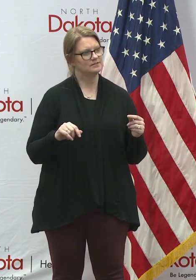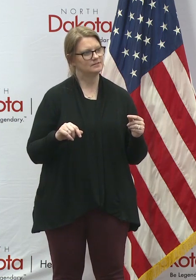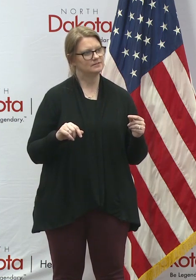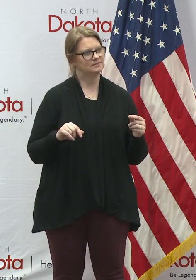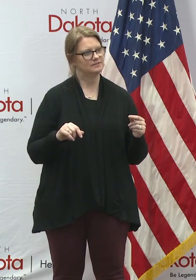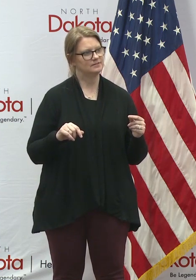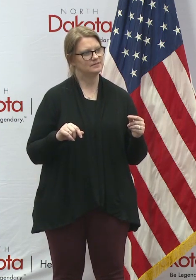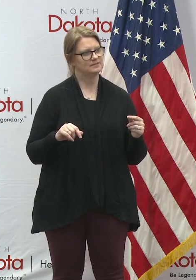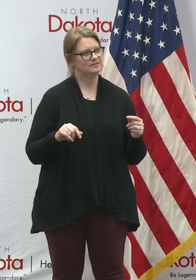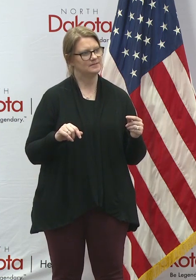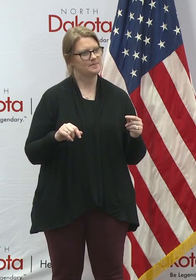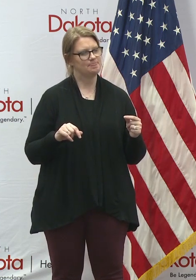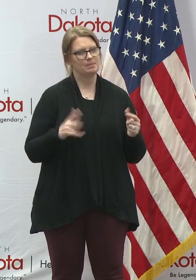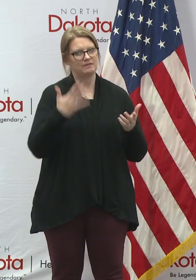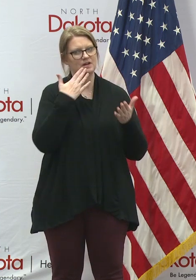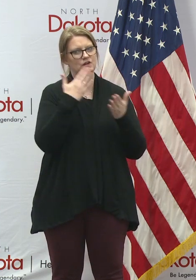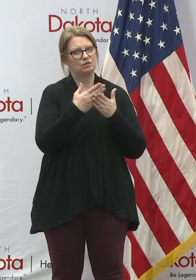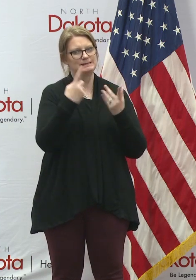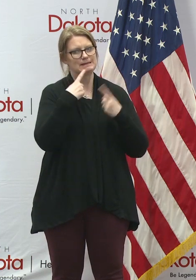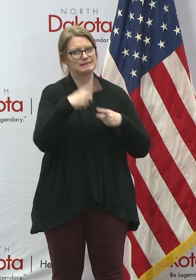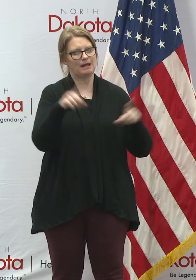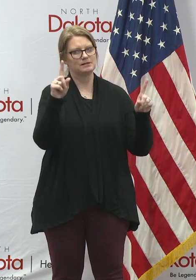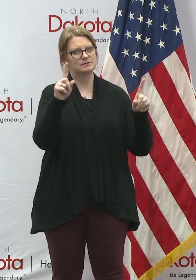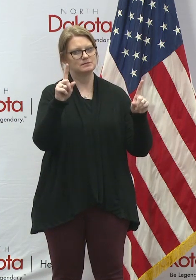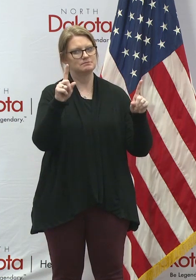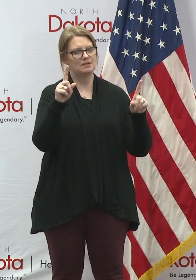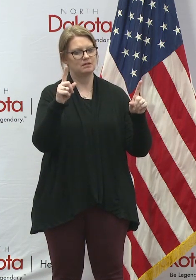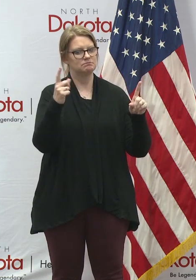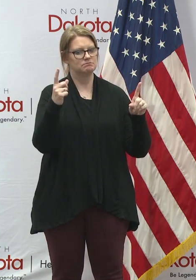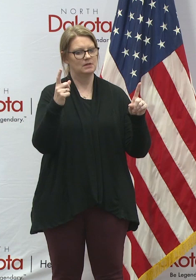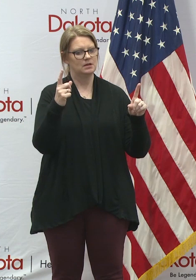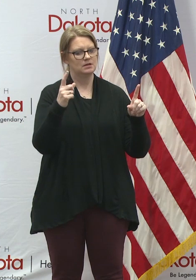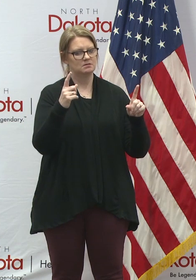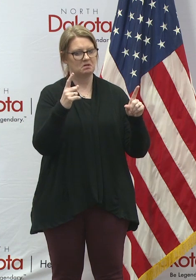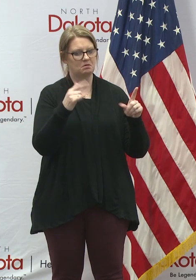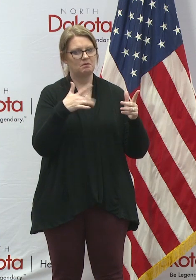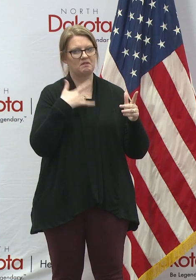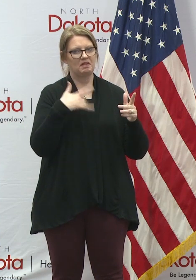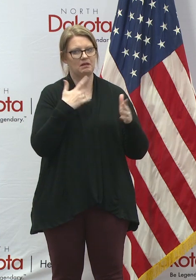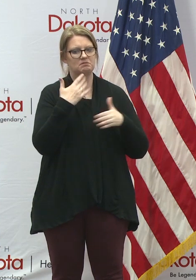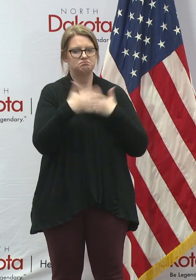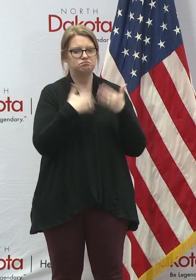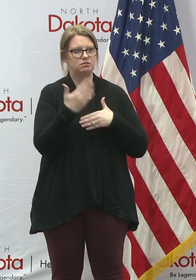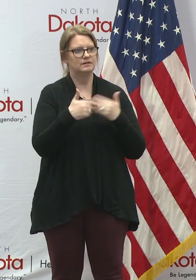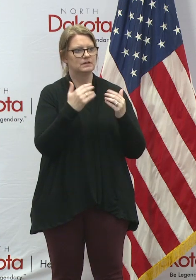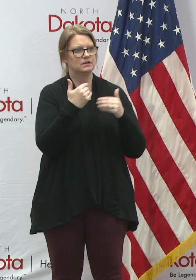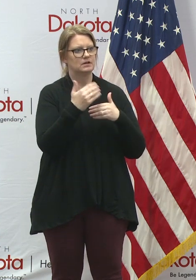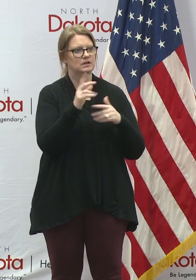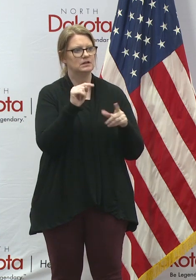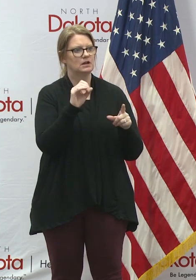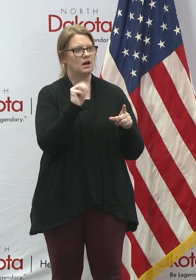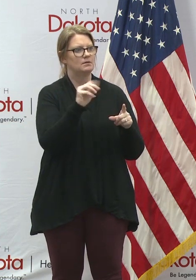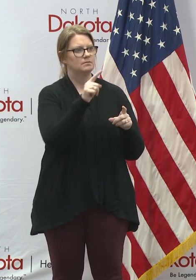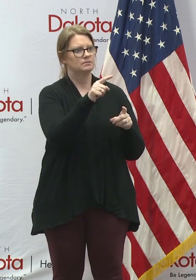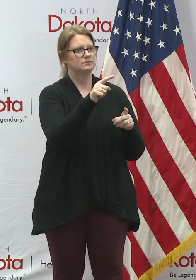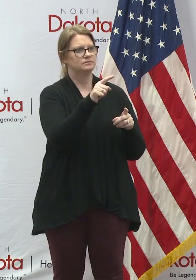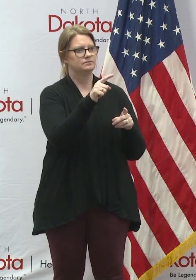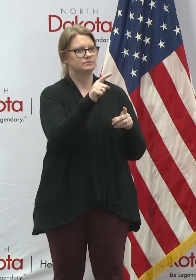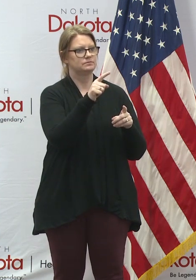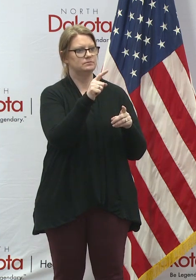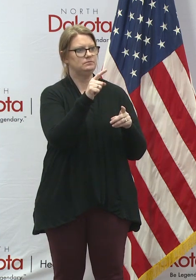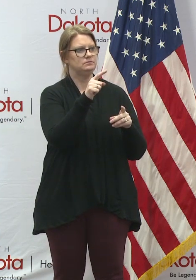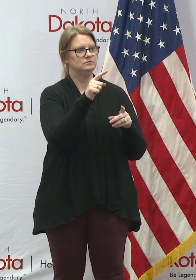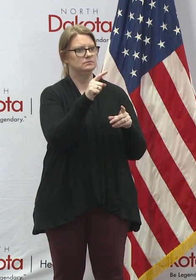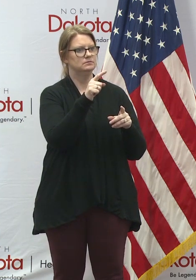uh, I think I've had good success in getting things through that we're looking, we're looking at. But thank you. Uh, Tom, we're gonna call it quits for